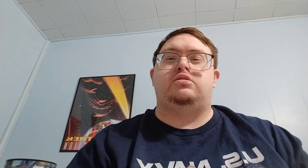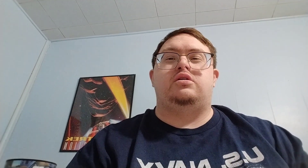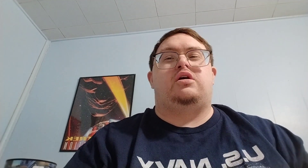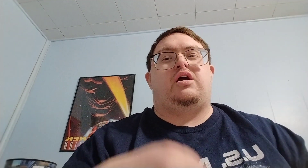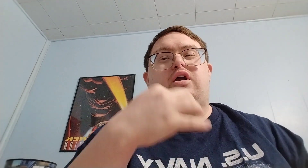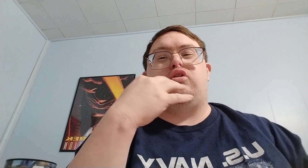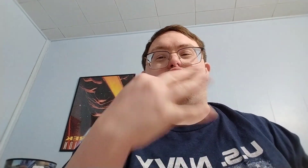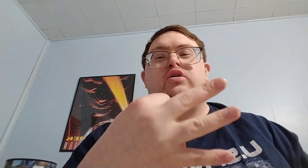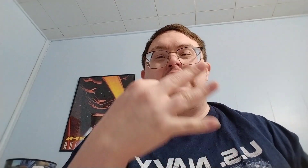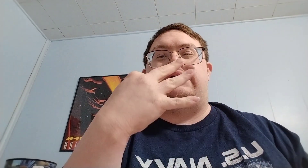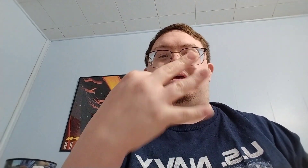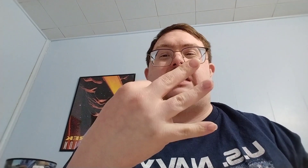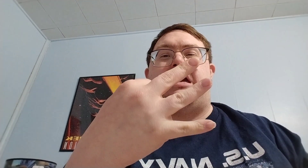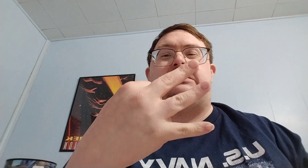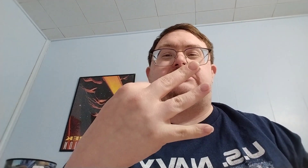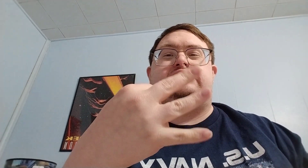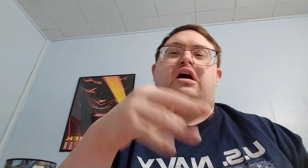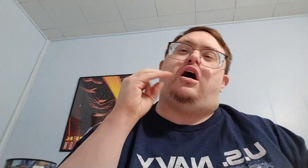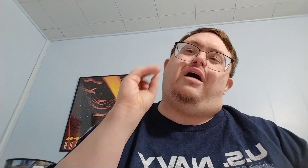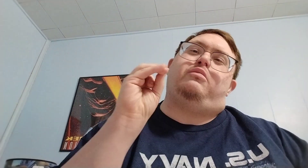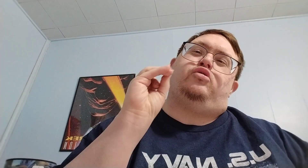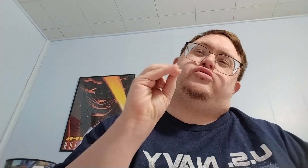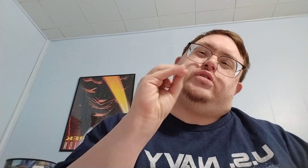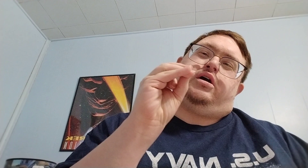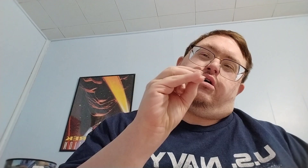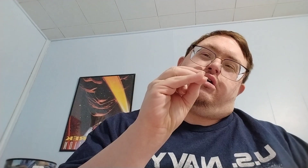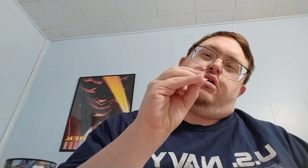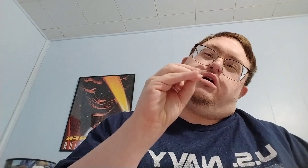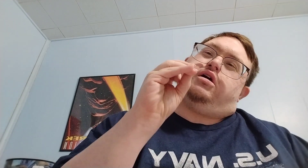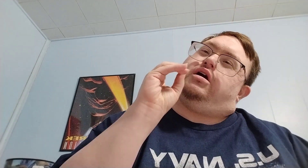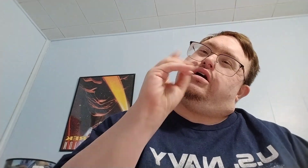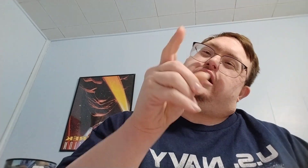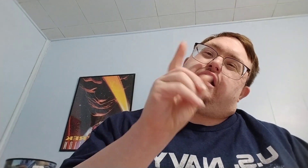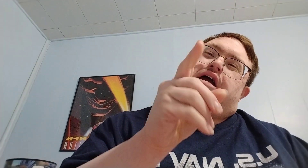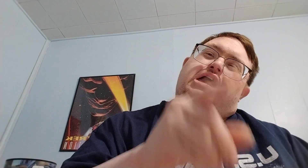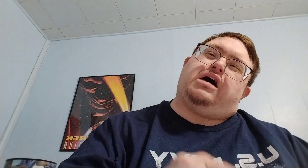And three days. Almost there. I like that.